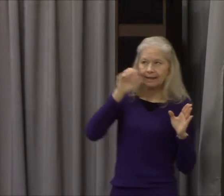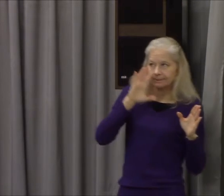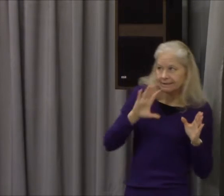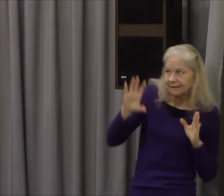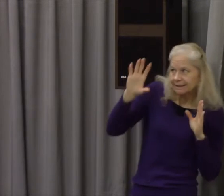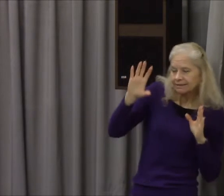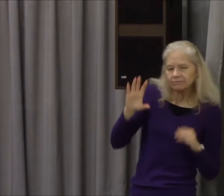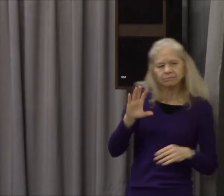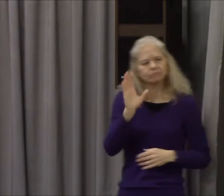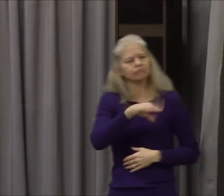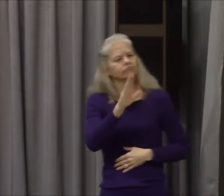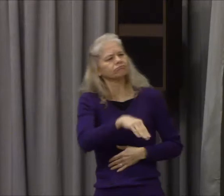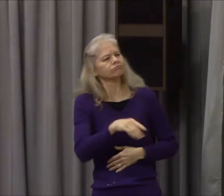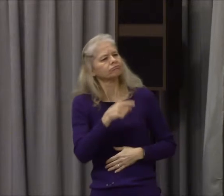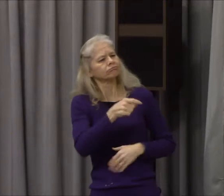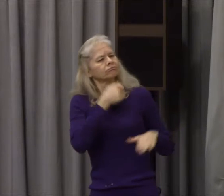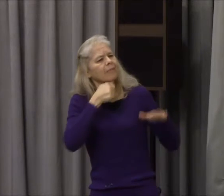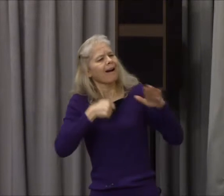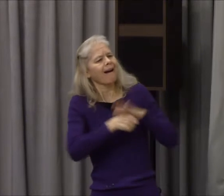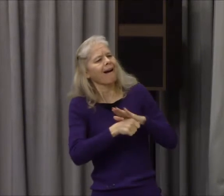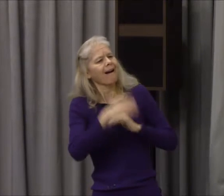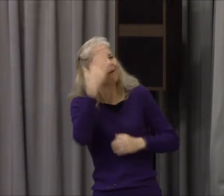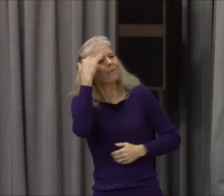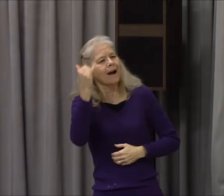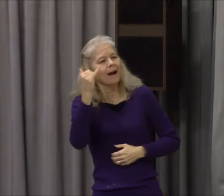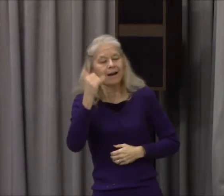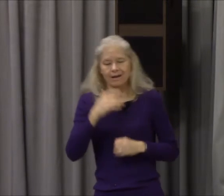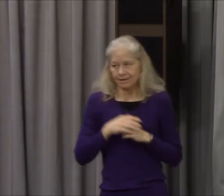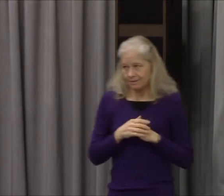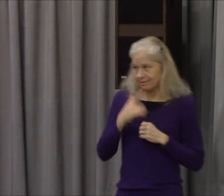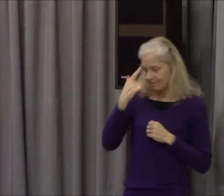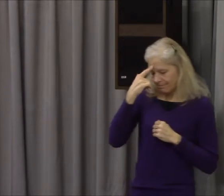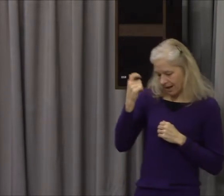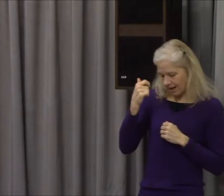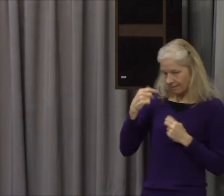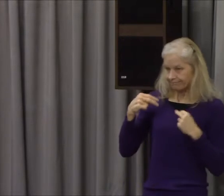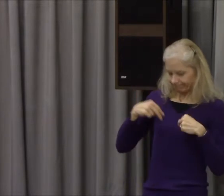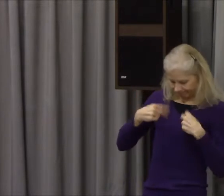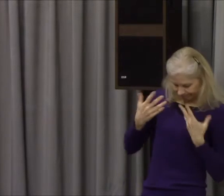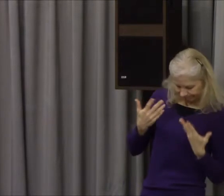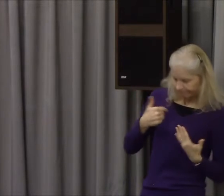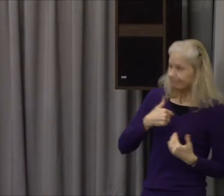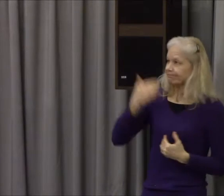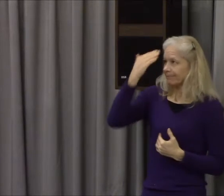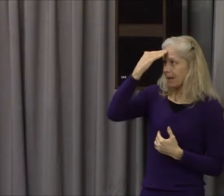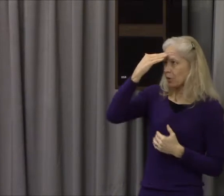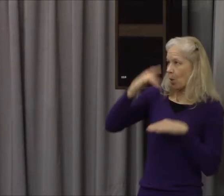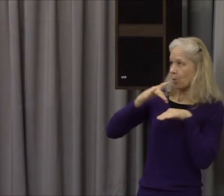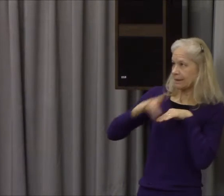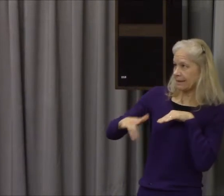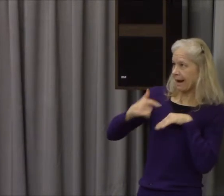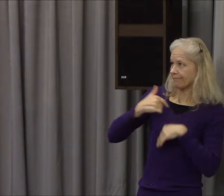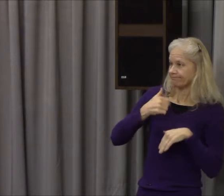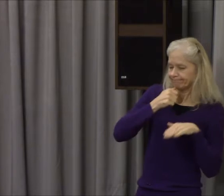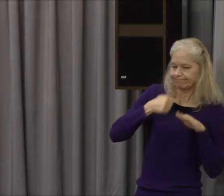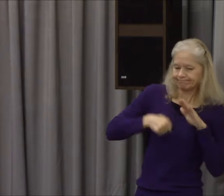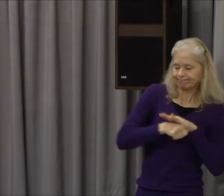they knew they disobeyed God's command at that meeting there you see what does sin do sin